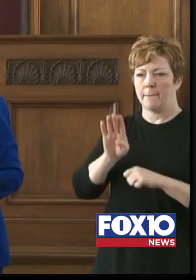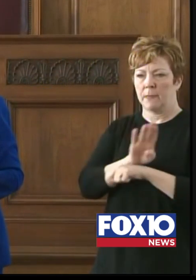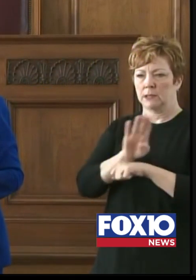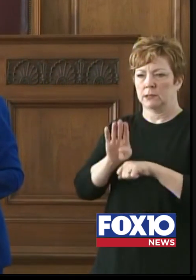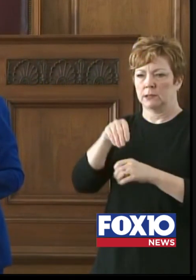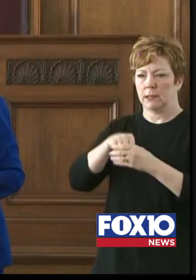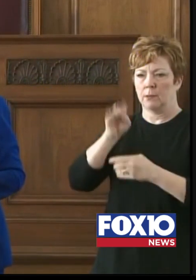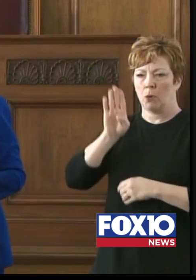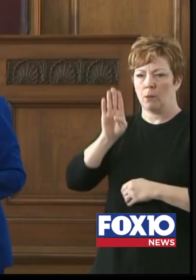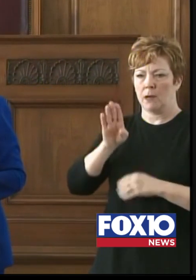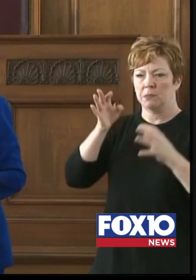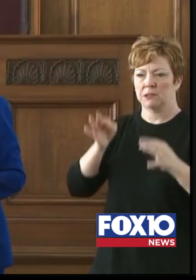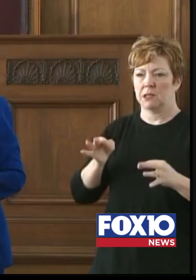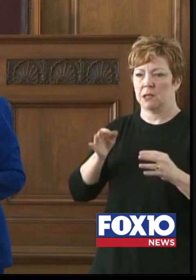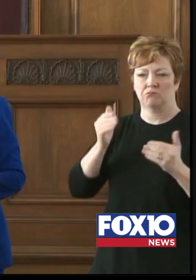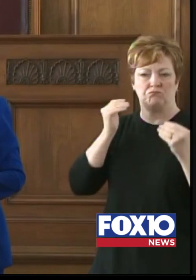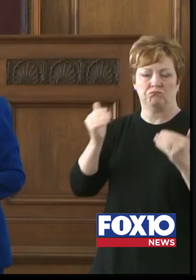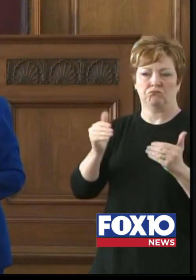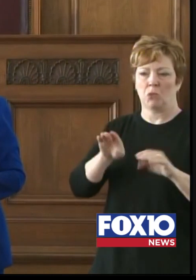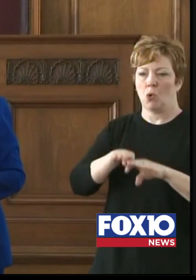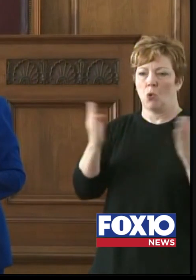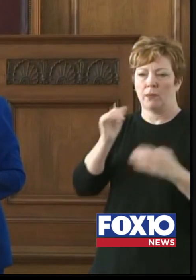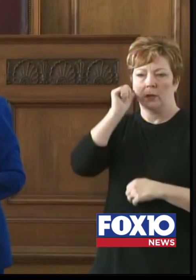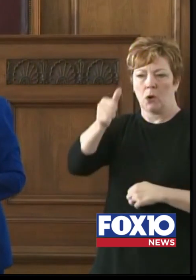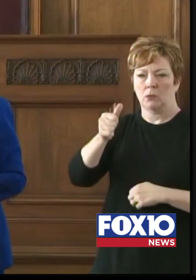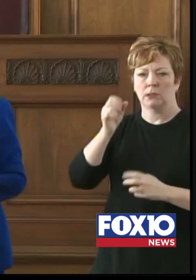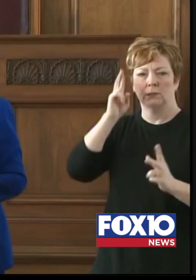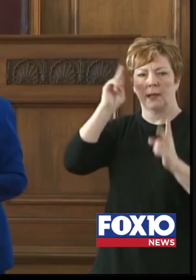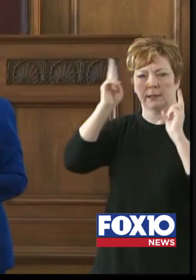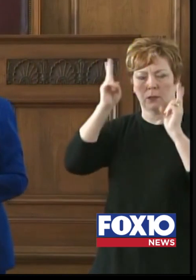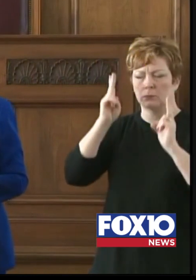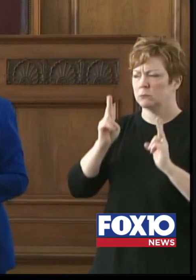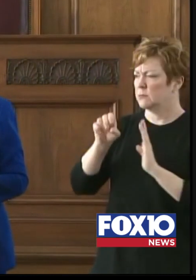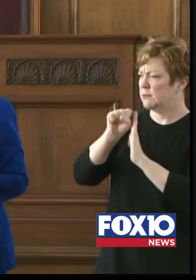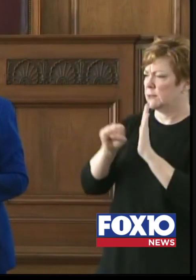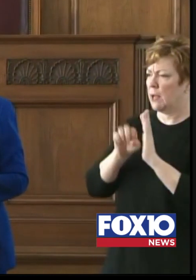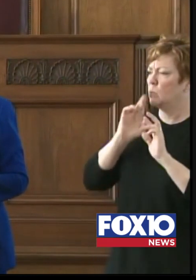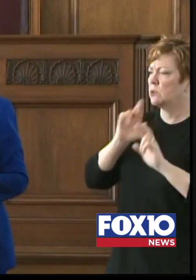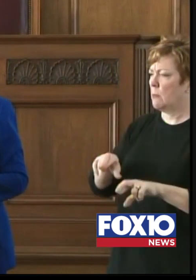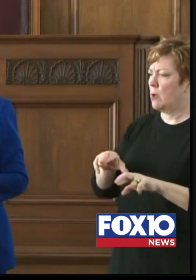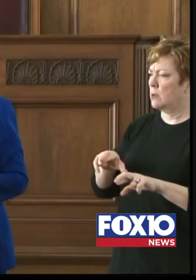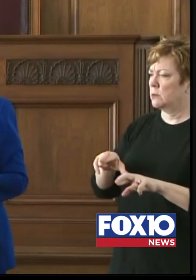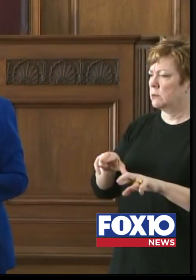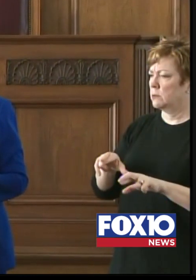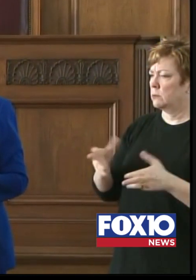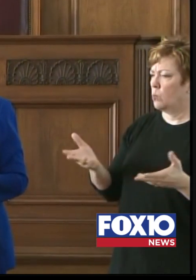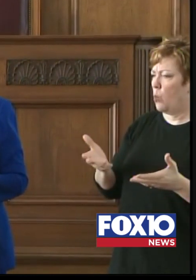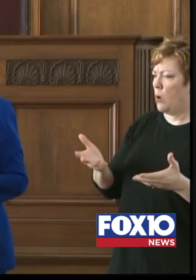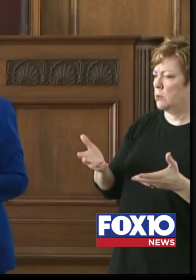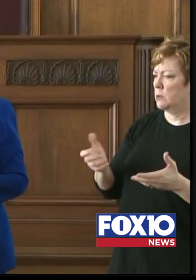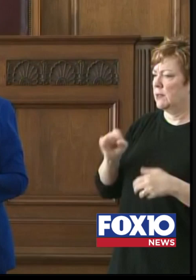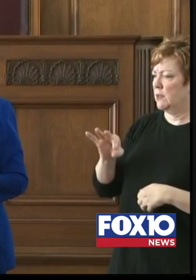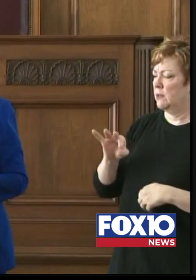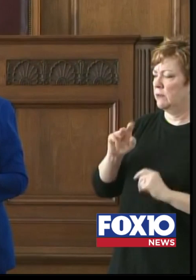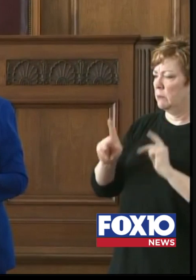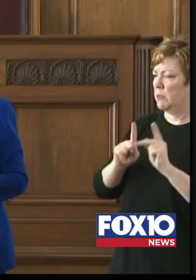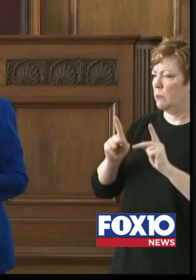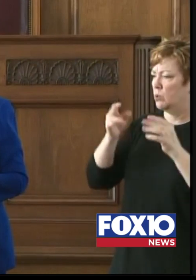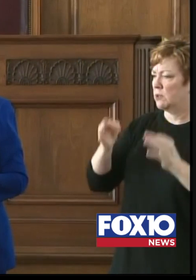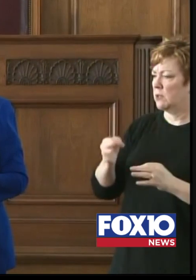they're going to open tomorrow a salon. What is the state's response going be to businesses that decide to defy your state